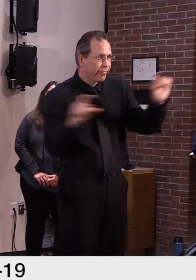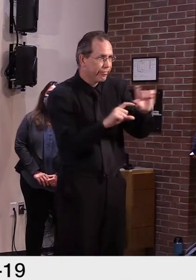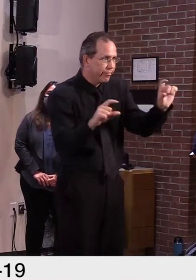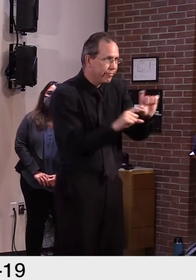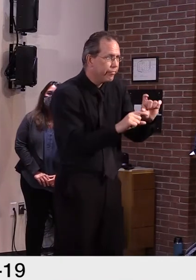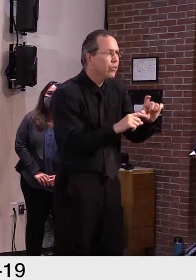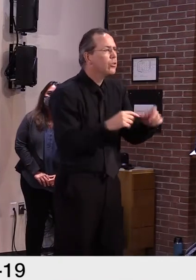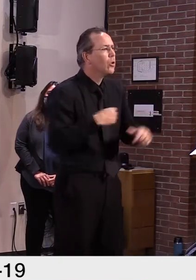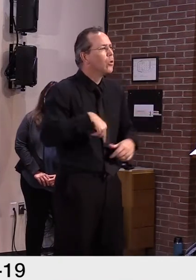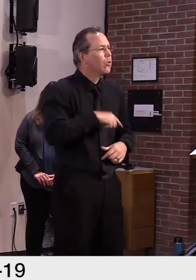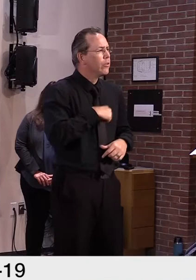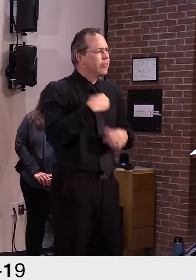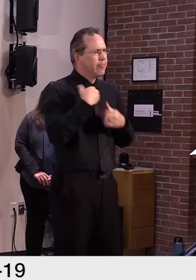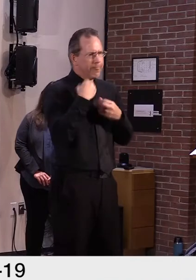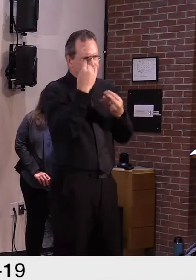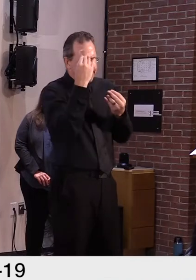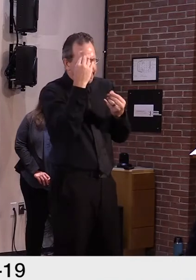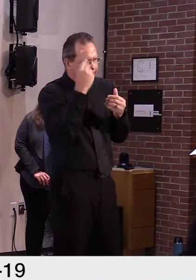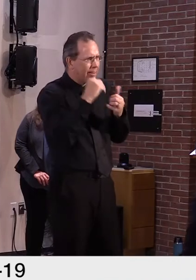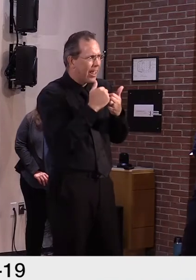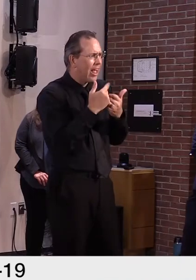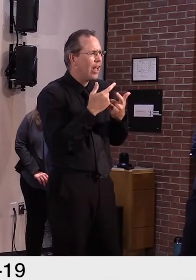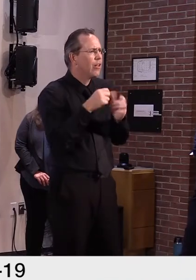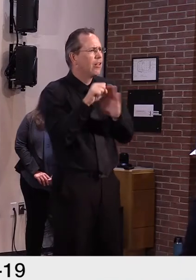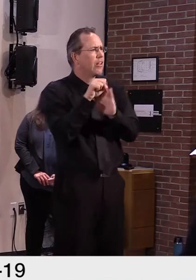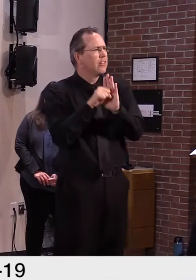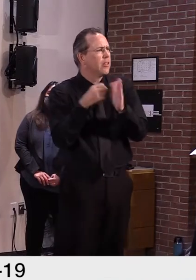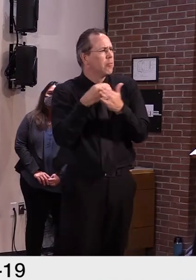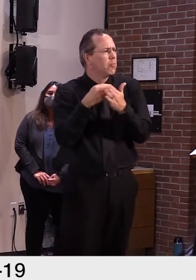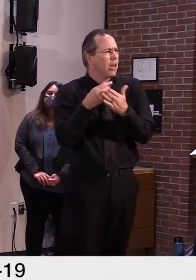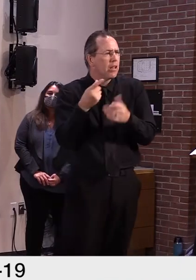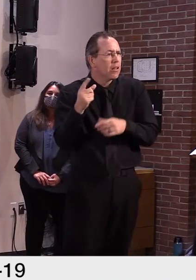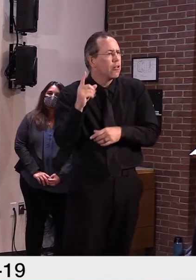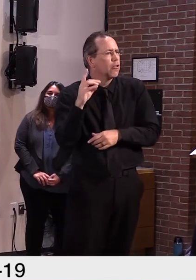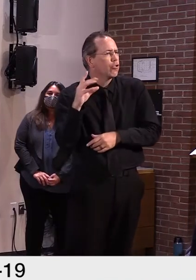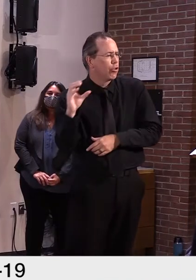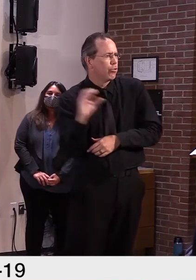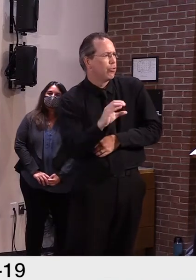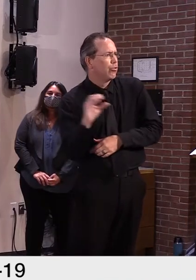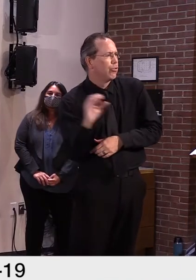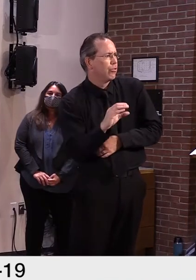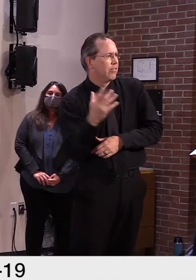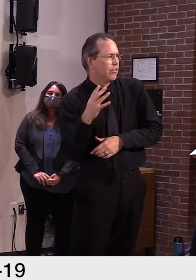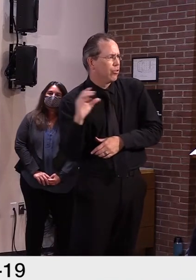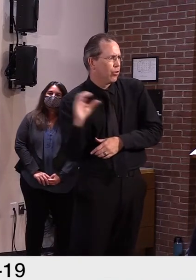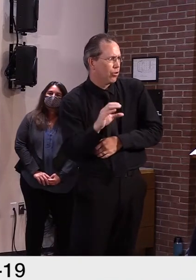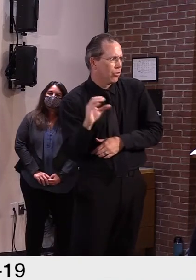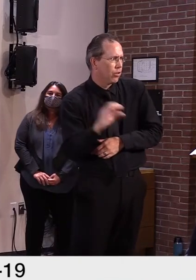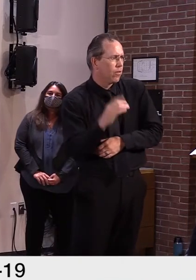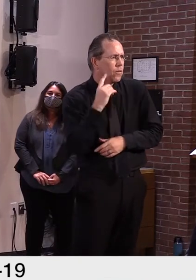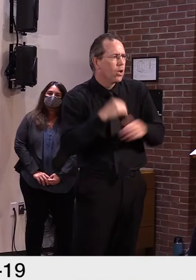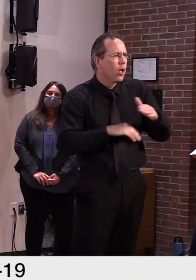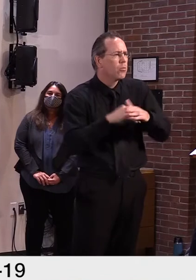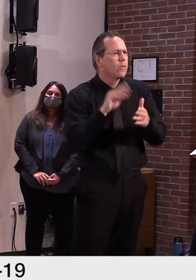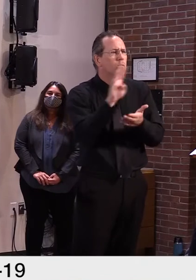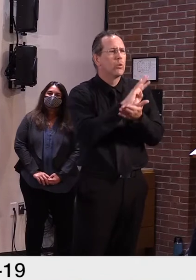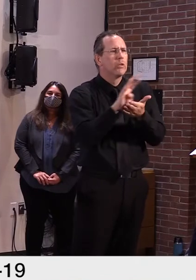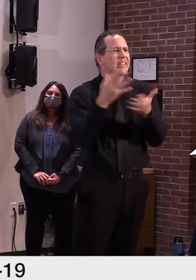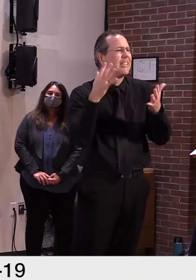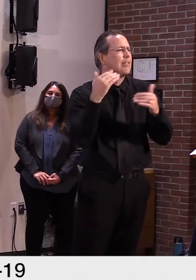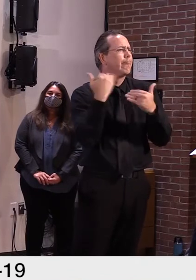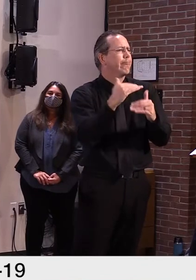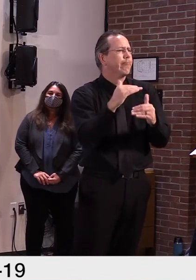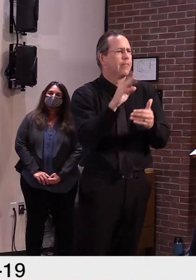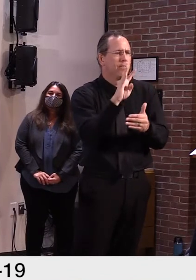allocated to provide an additional $100 for potentially up to four weeks, but it really just depends on how